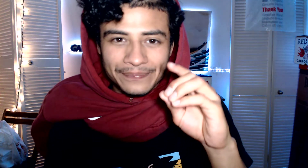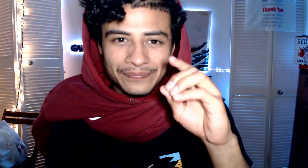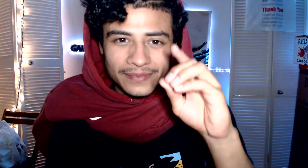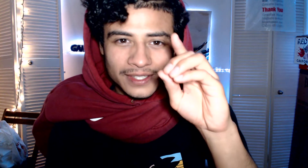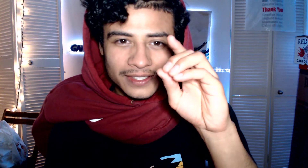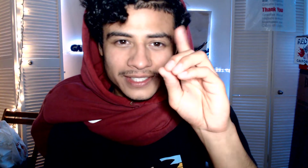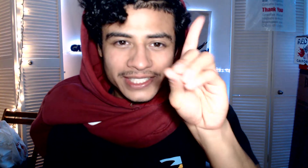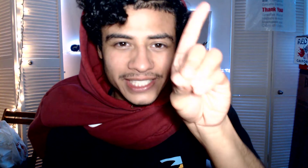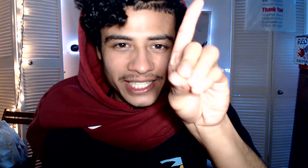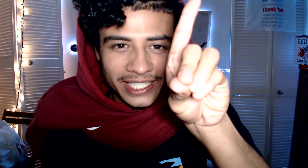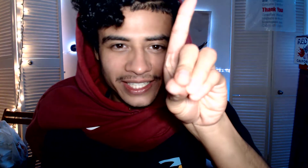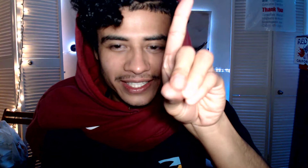D.